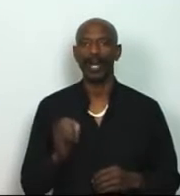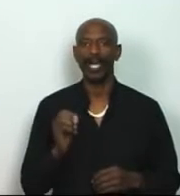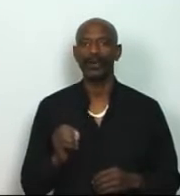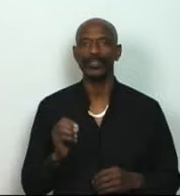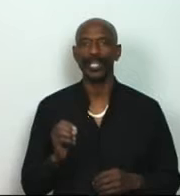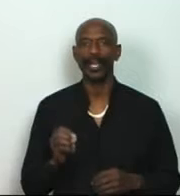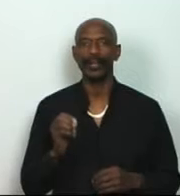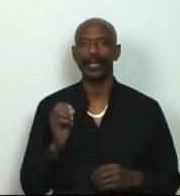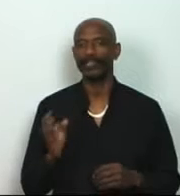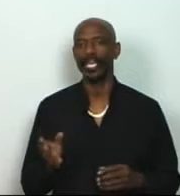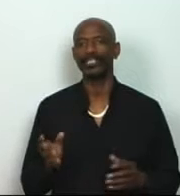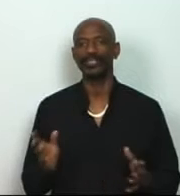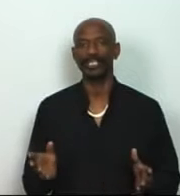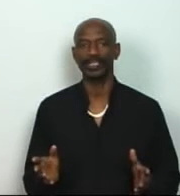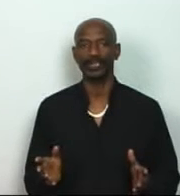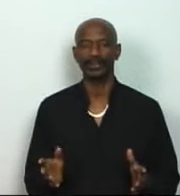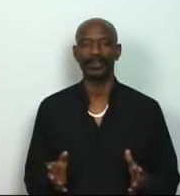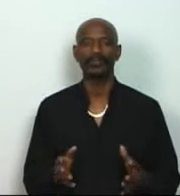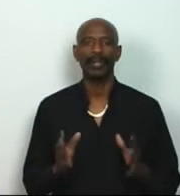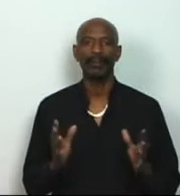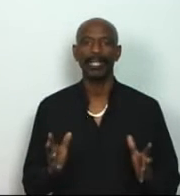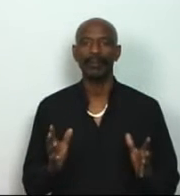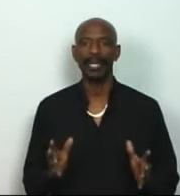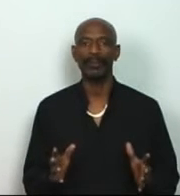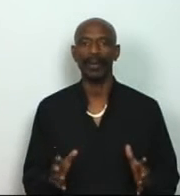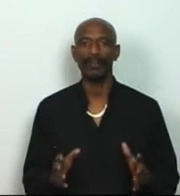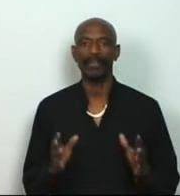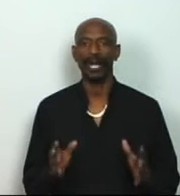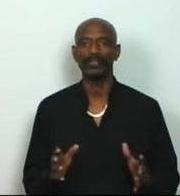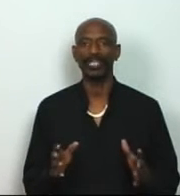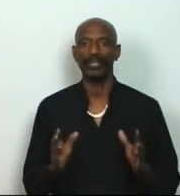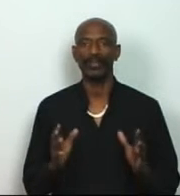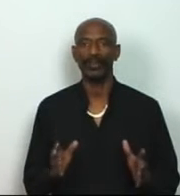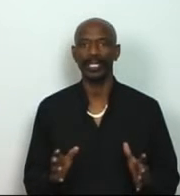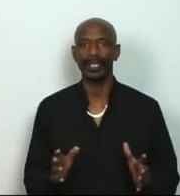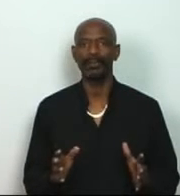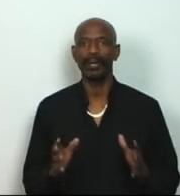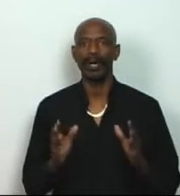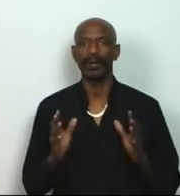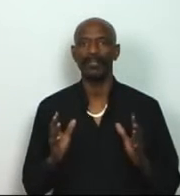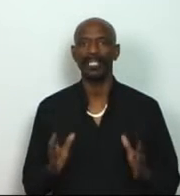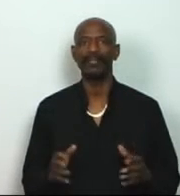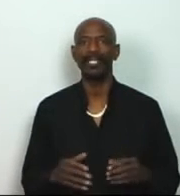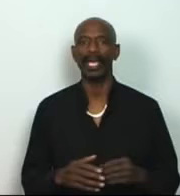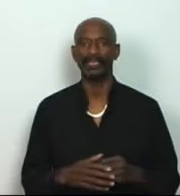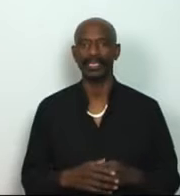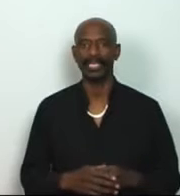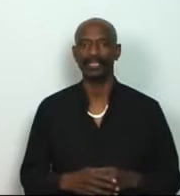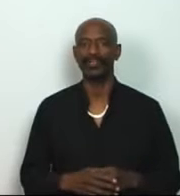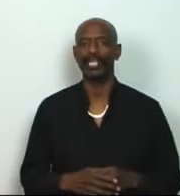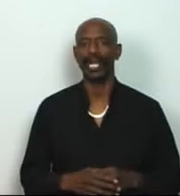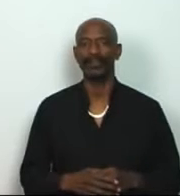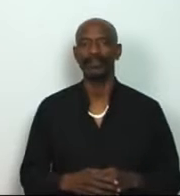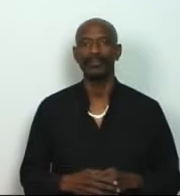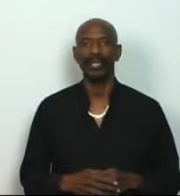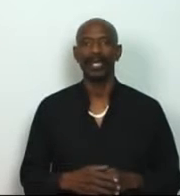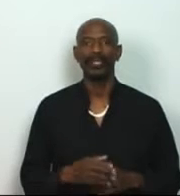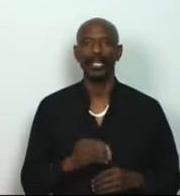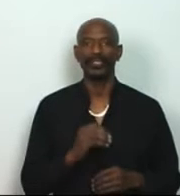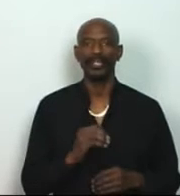health care and financial systems, many people have lost their dream of living a successful life. There are so